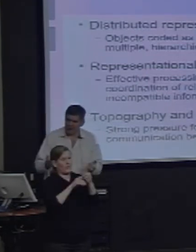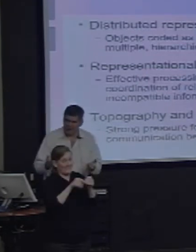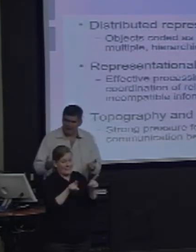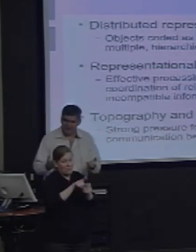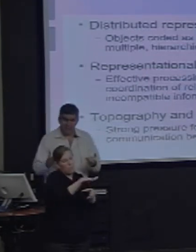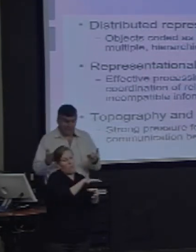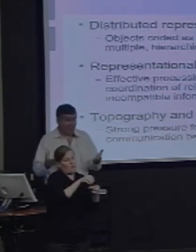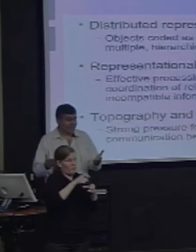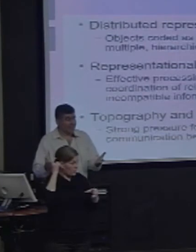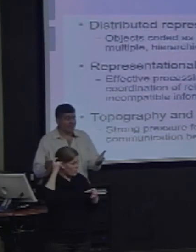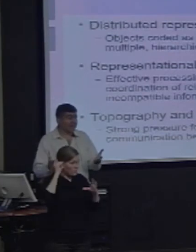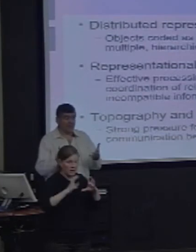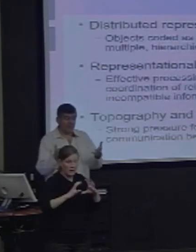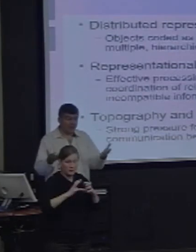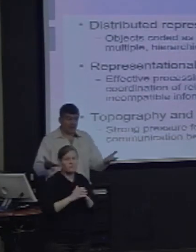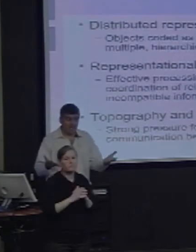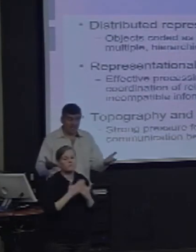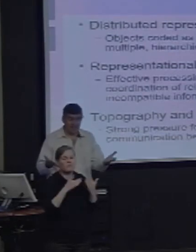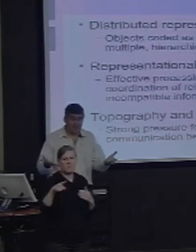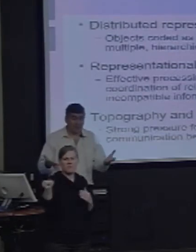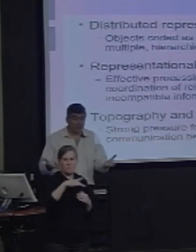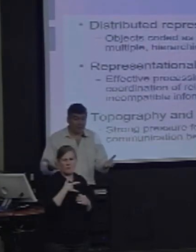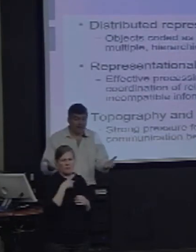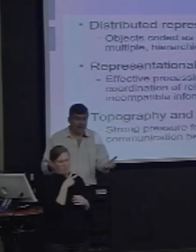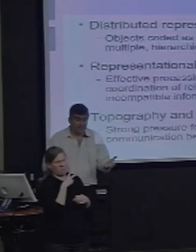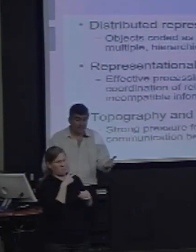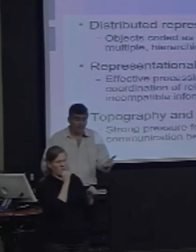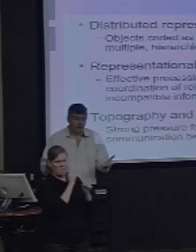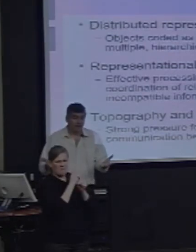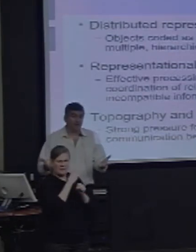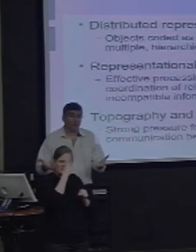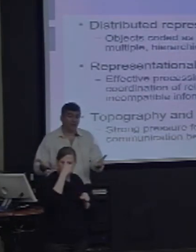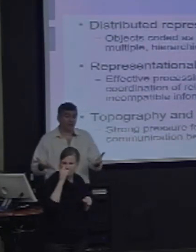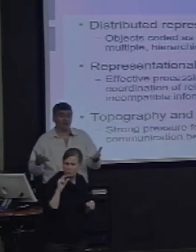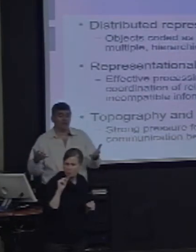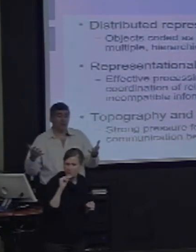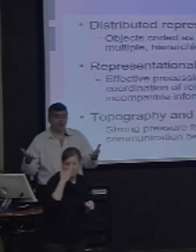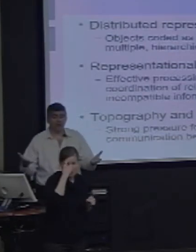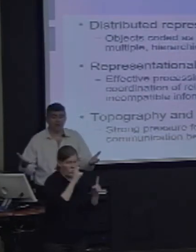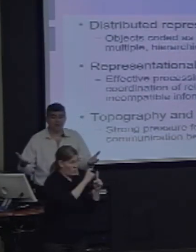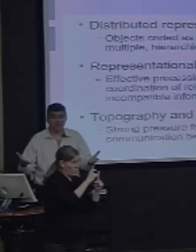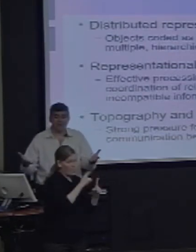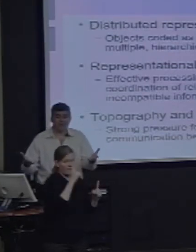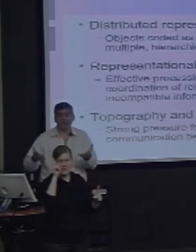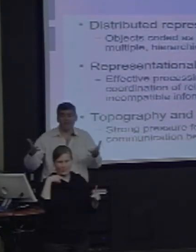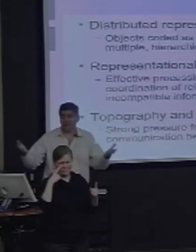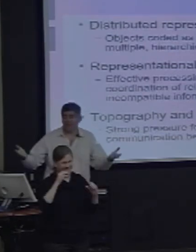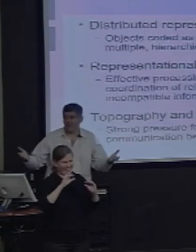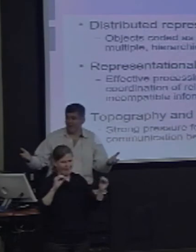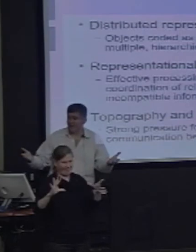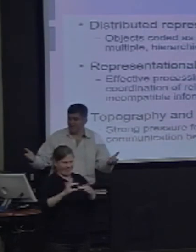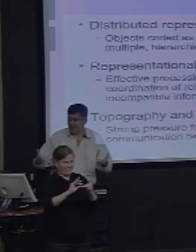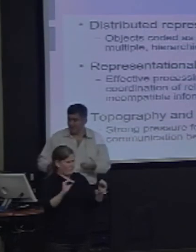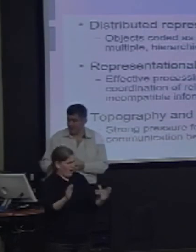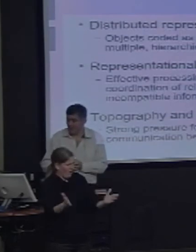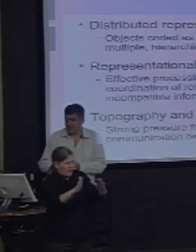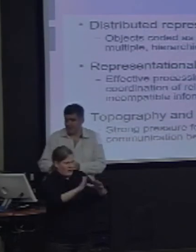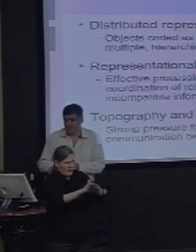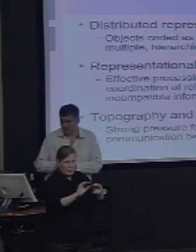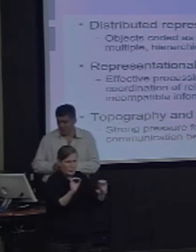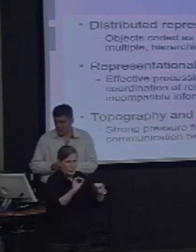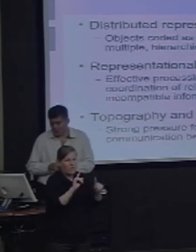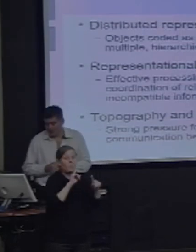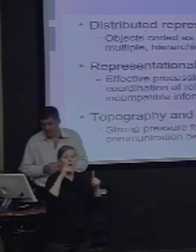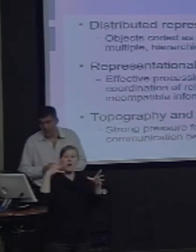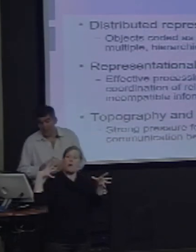counterintuitive in the sense that the domains seem unrelated. So, most theories don't have anything to say about